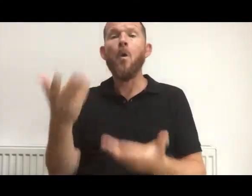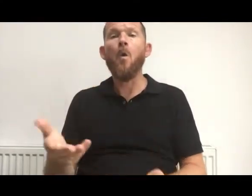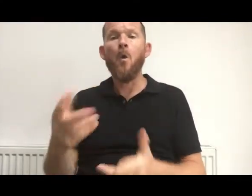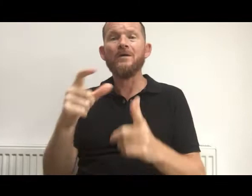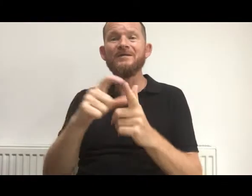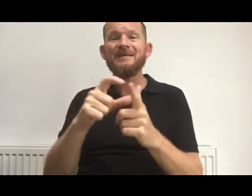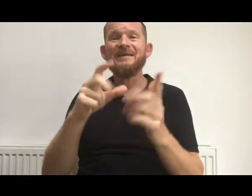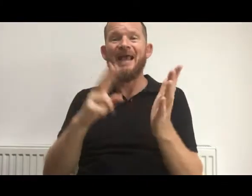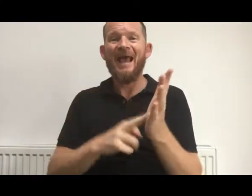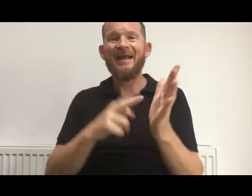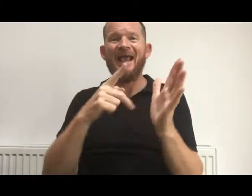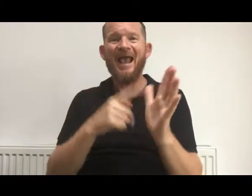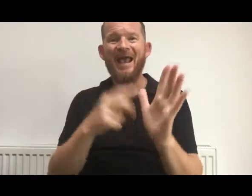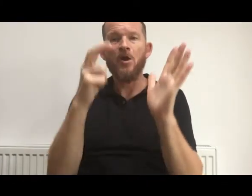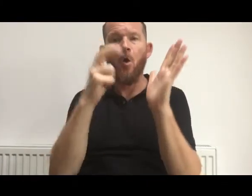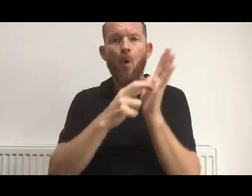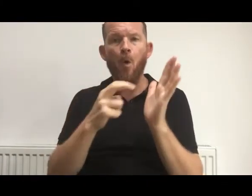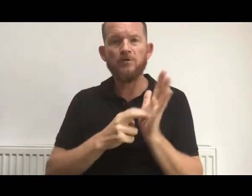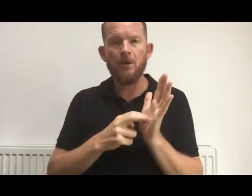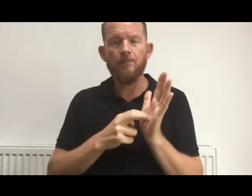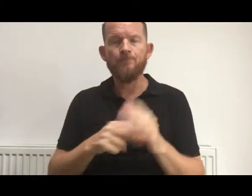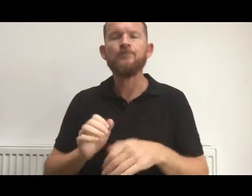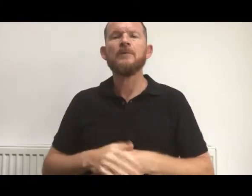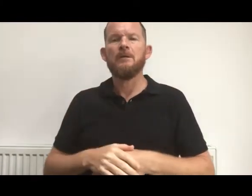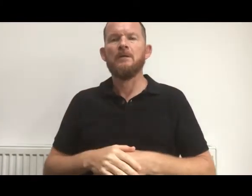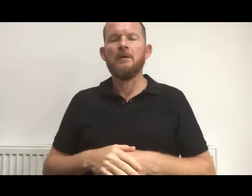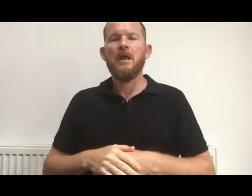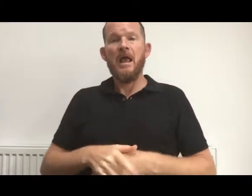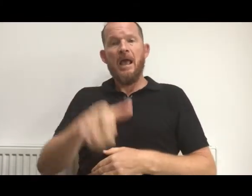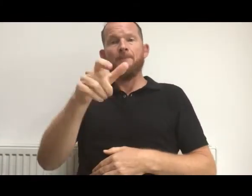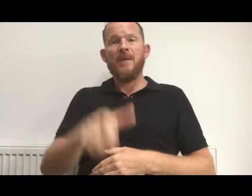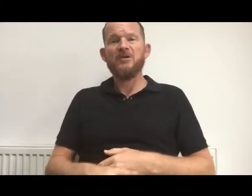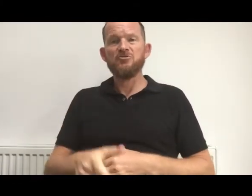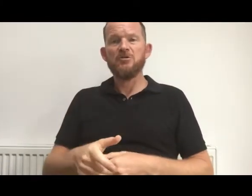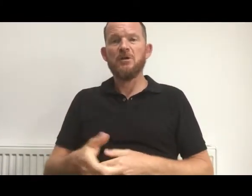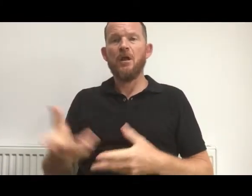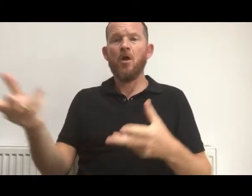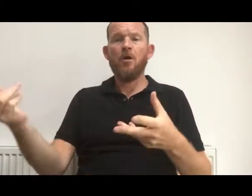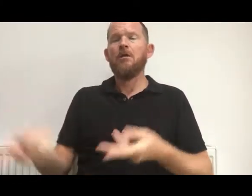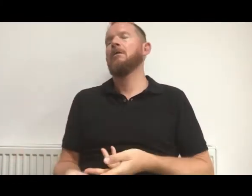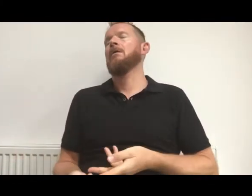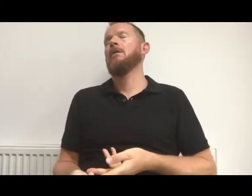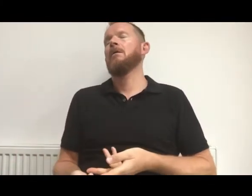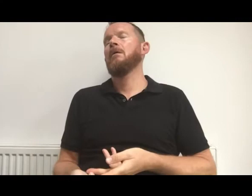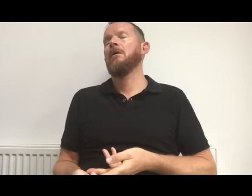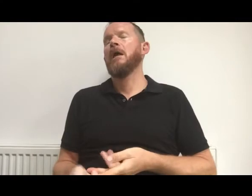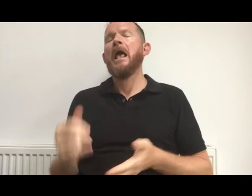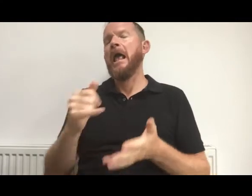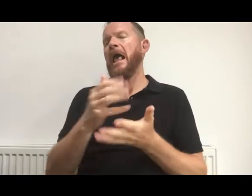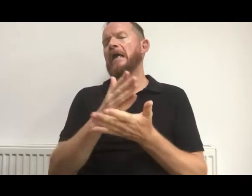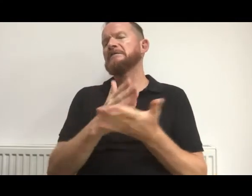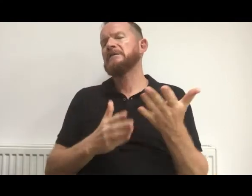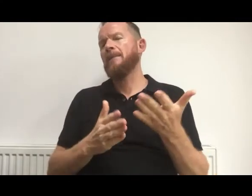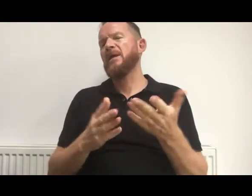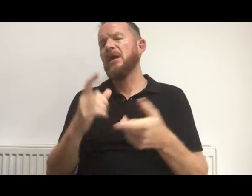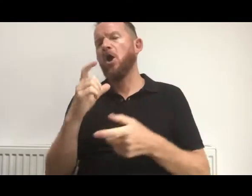The patient who is unconscious, semi-conscious, in mental health crisis